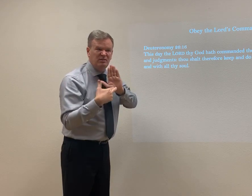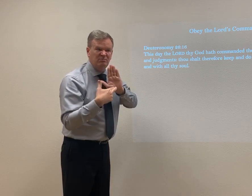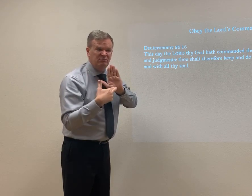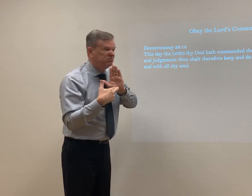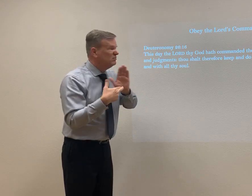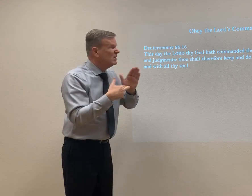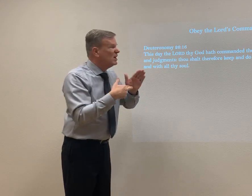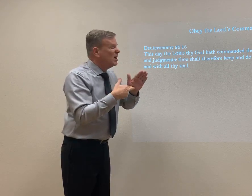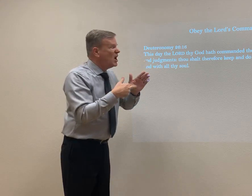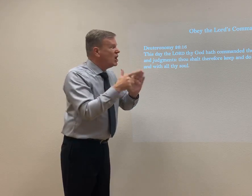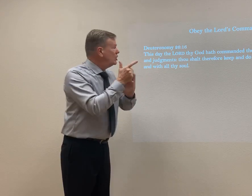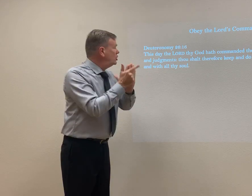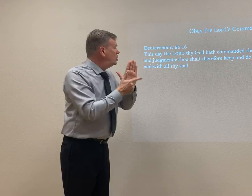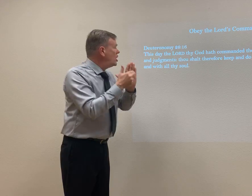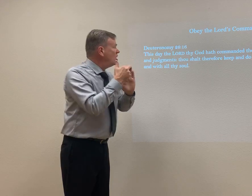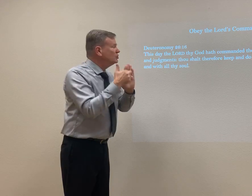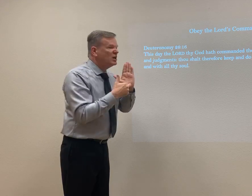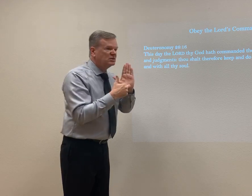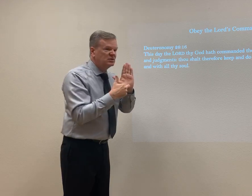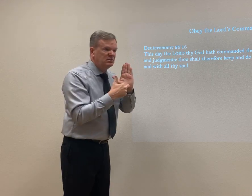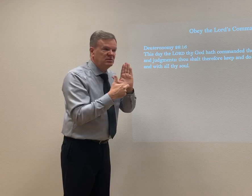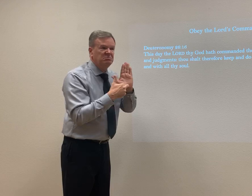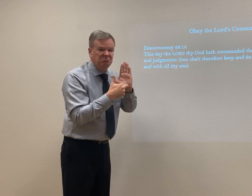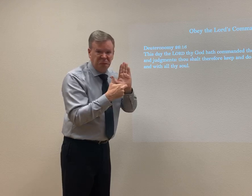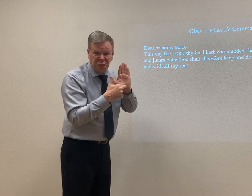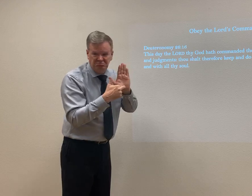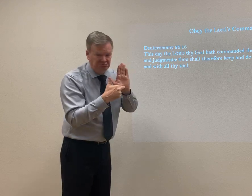Rules. Okay, so laws and rules, basically.